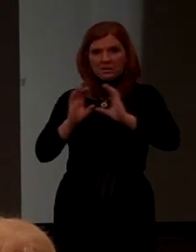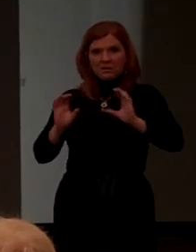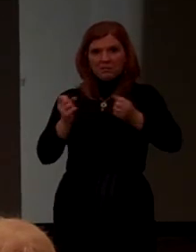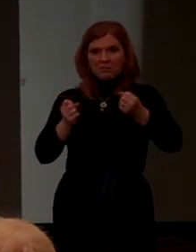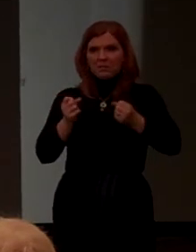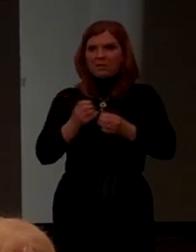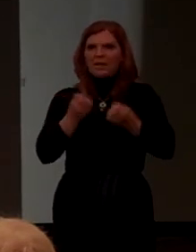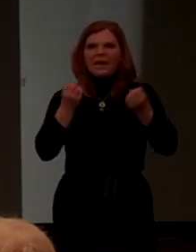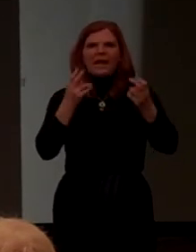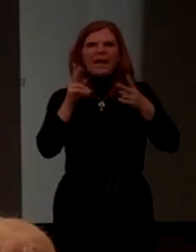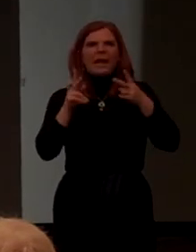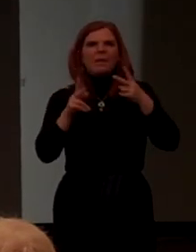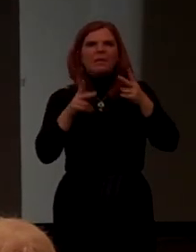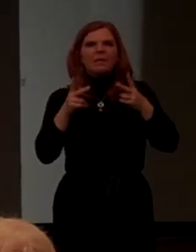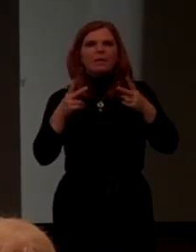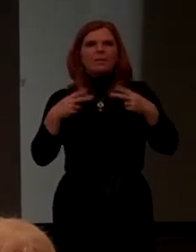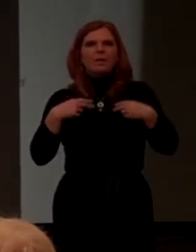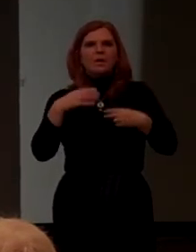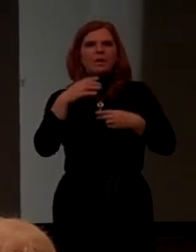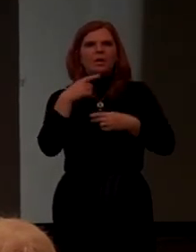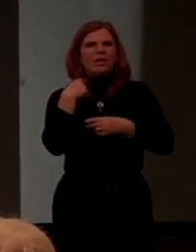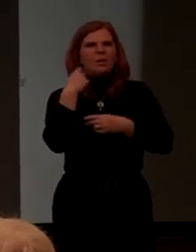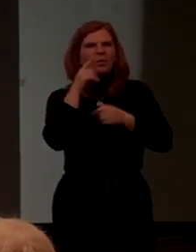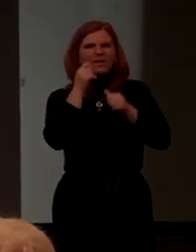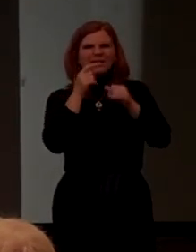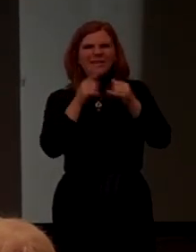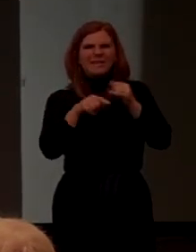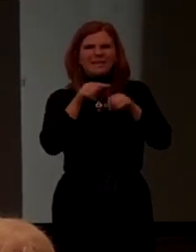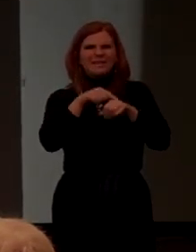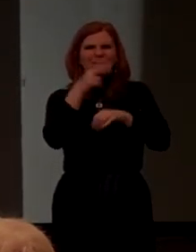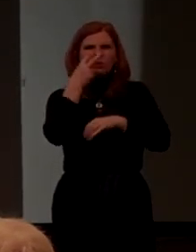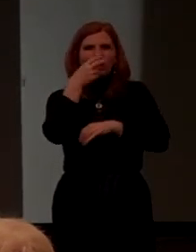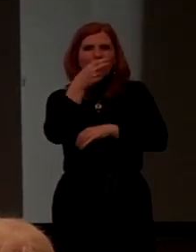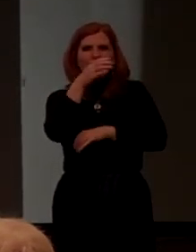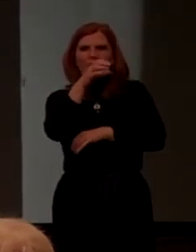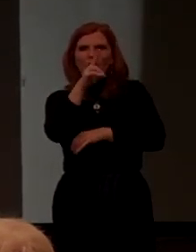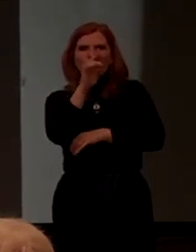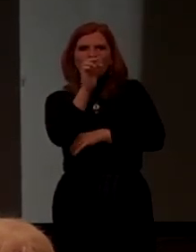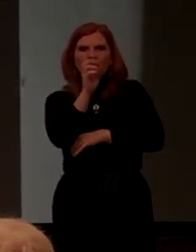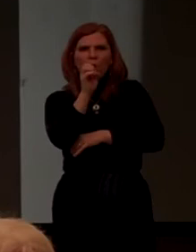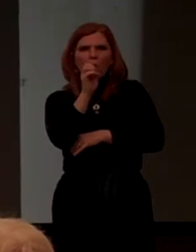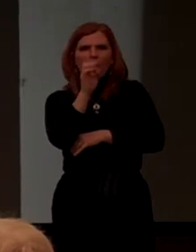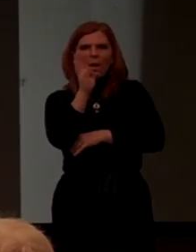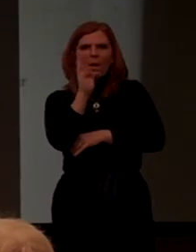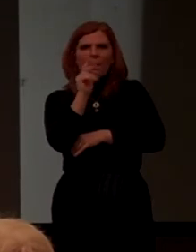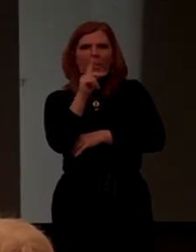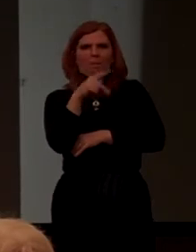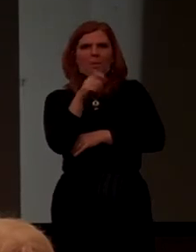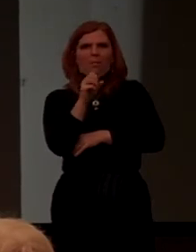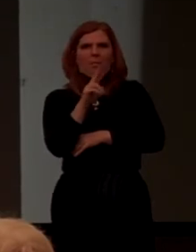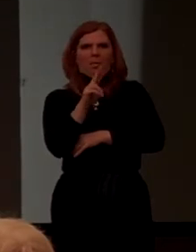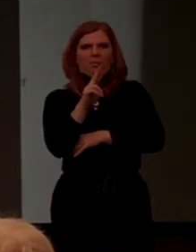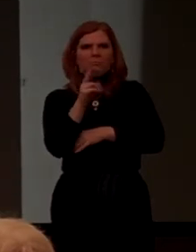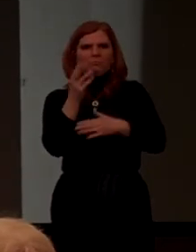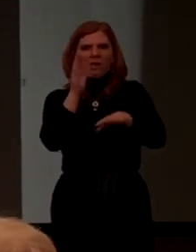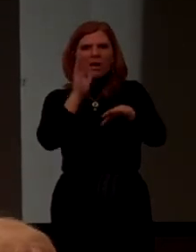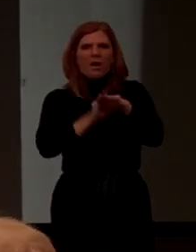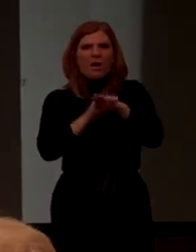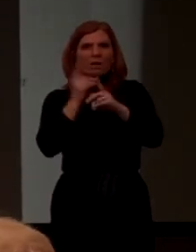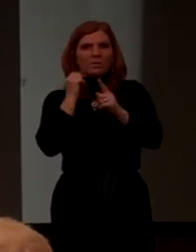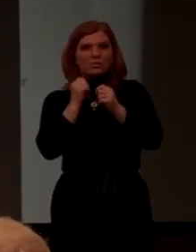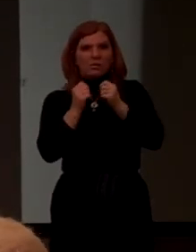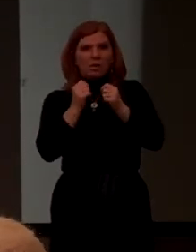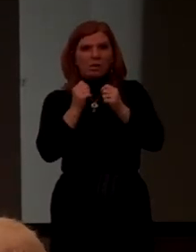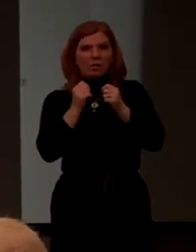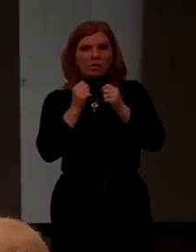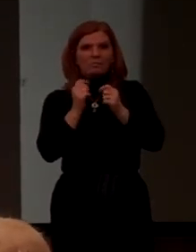How many people have chrome bumper? When's the last time you saw a chrome bumper? Except on a truck. No. They don't accept. You change how